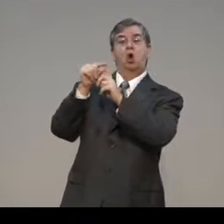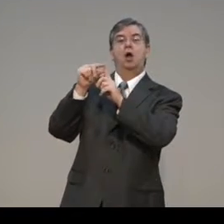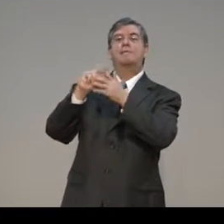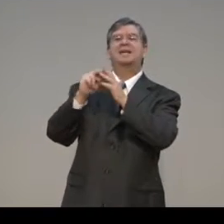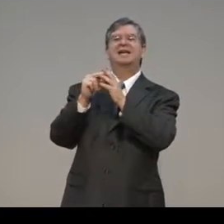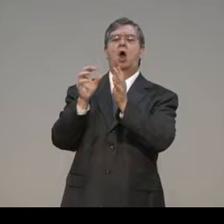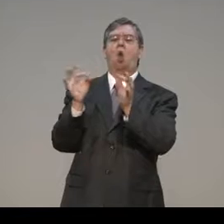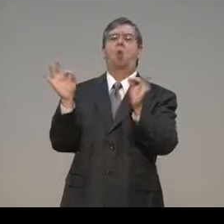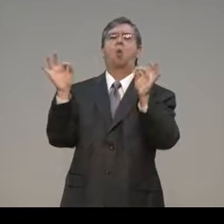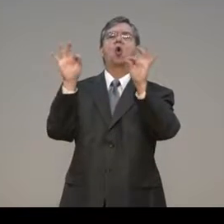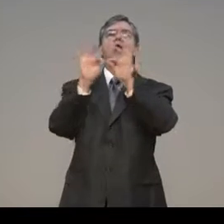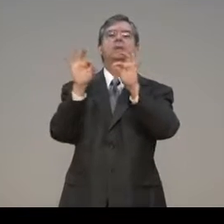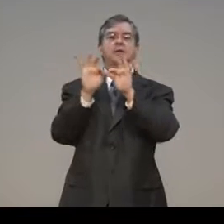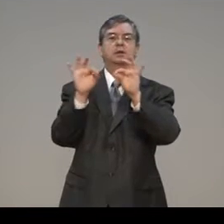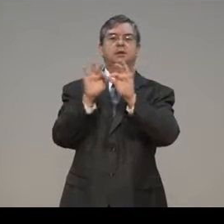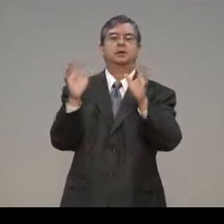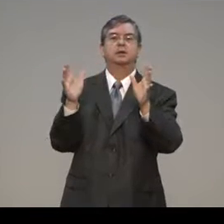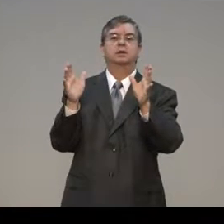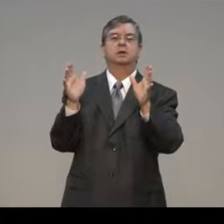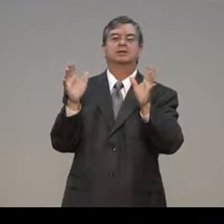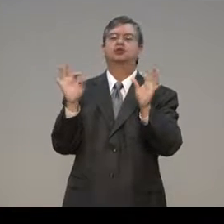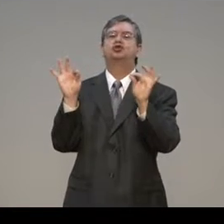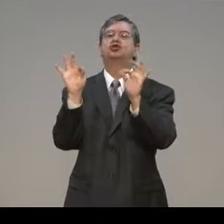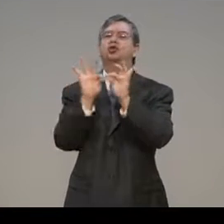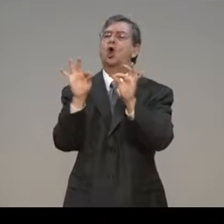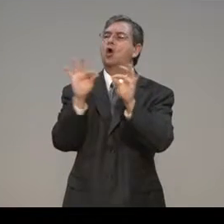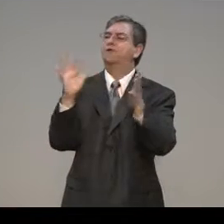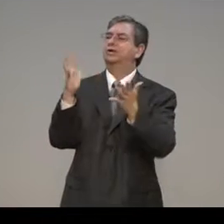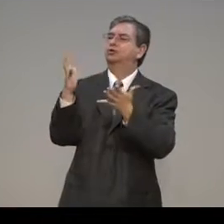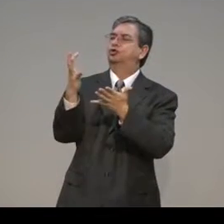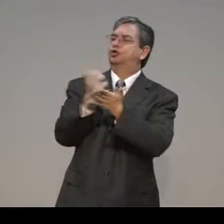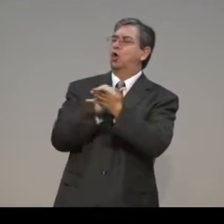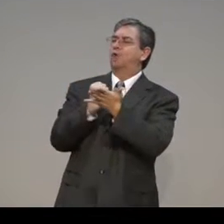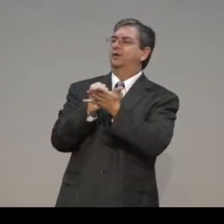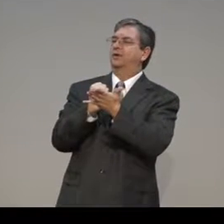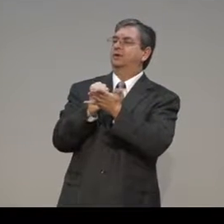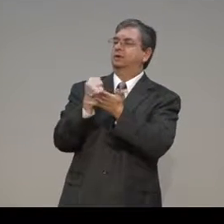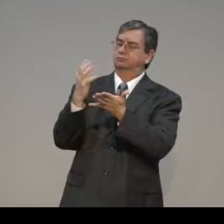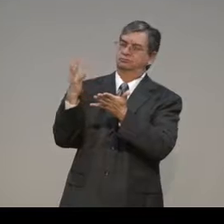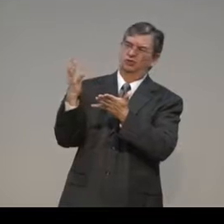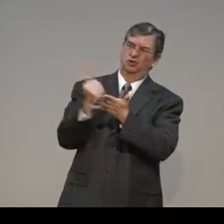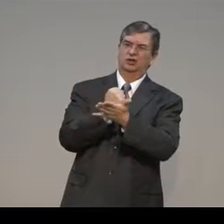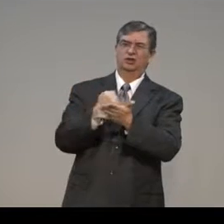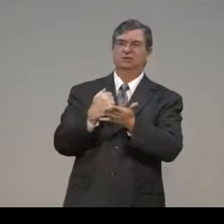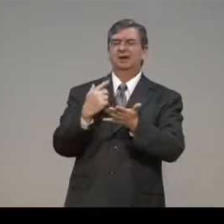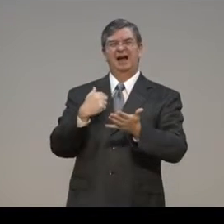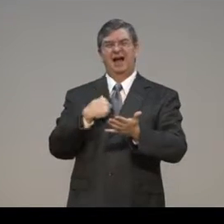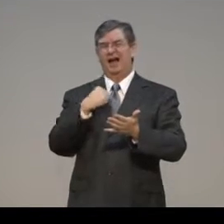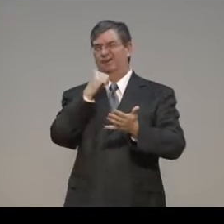Now we're talking about unmerited favor of God. Share it. Share it. Now when someone has merit.